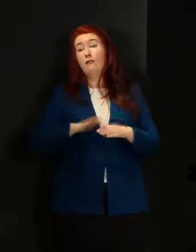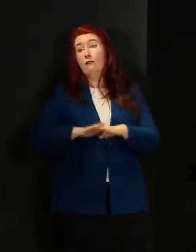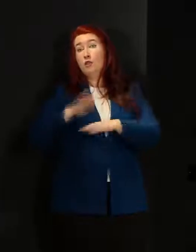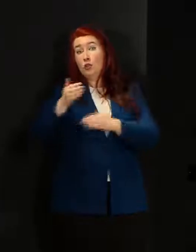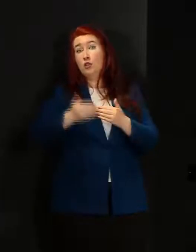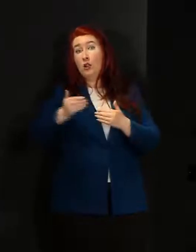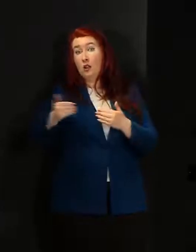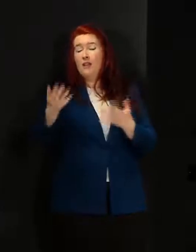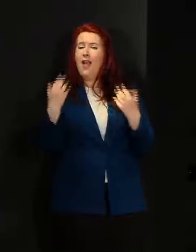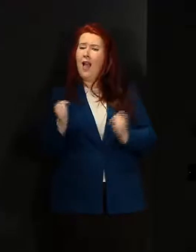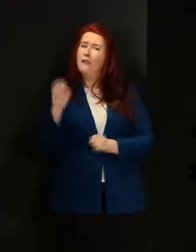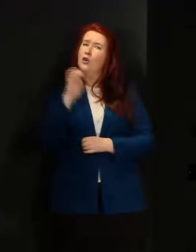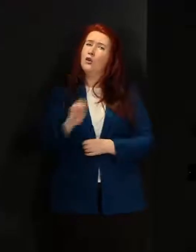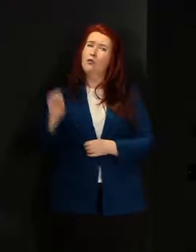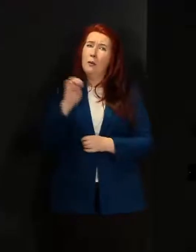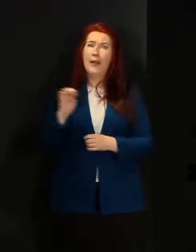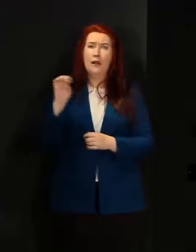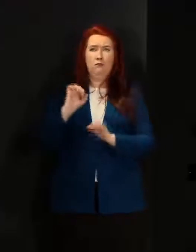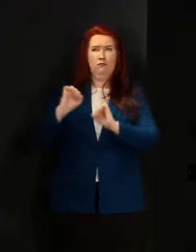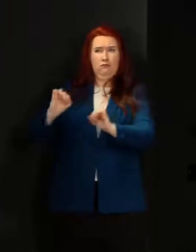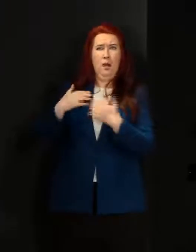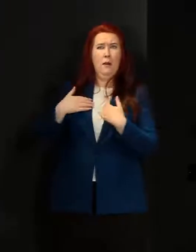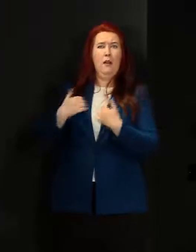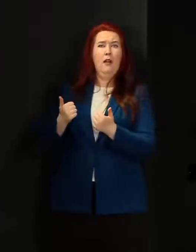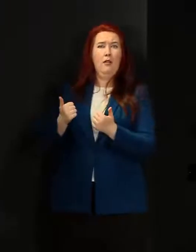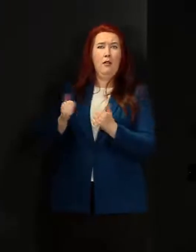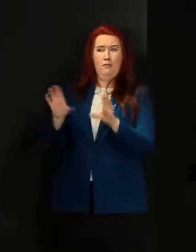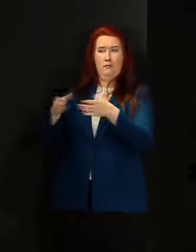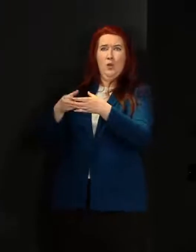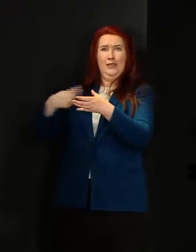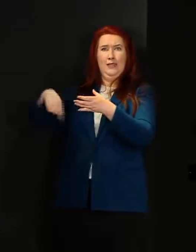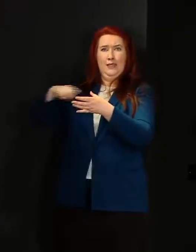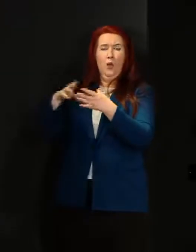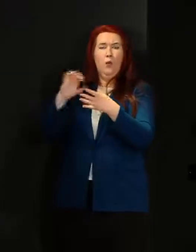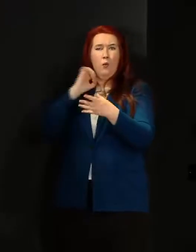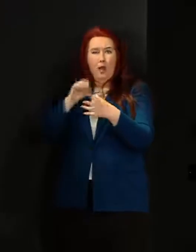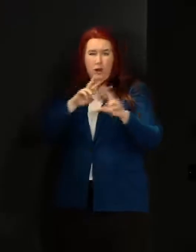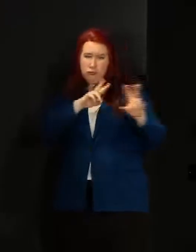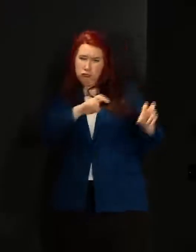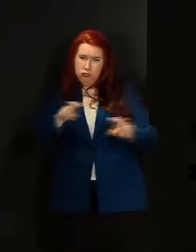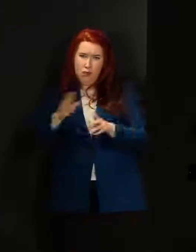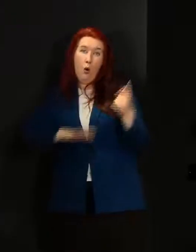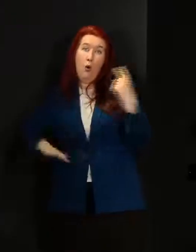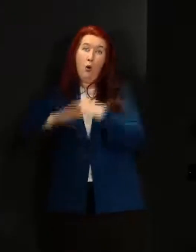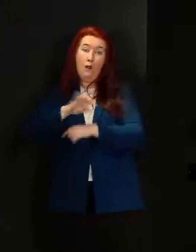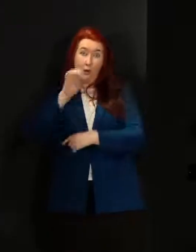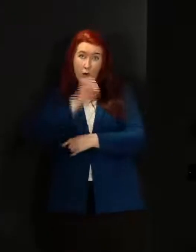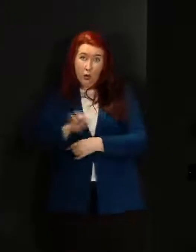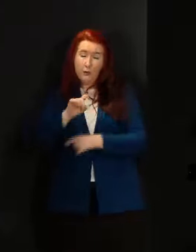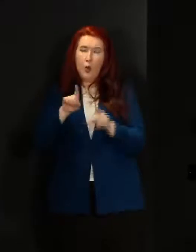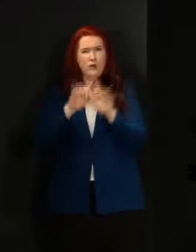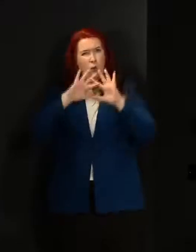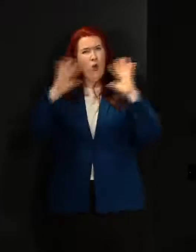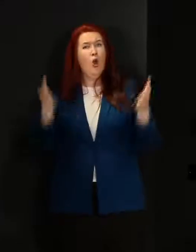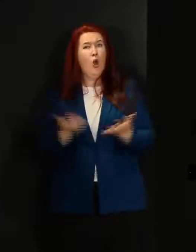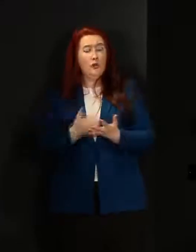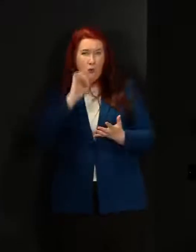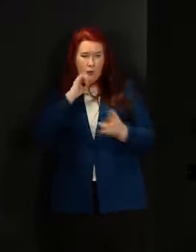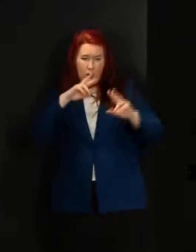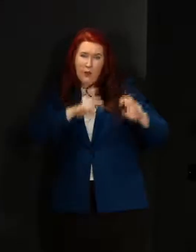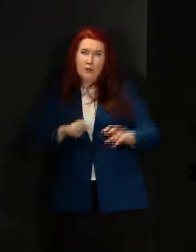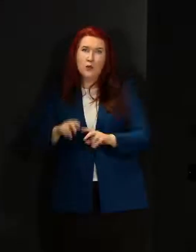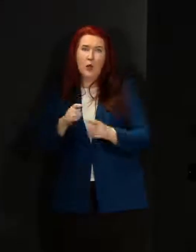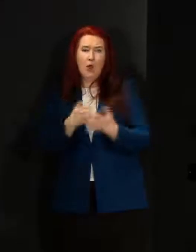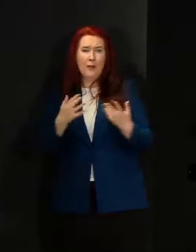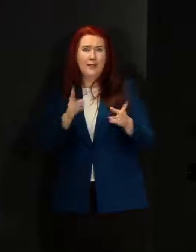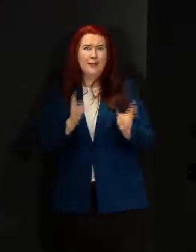European public health bodies which will look at excess deaths across the whole of Europe and globally there will be other organisations that look at that.